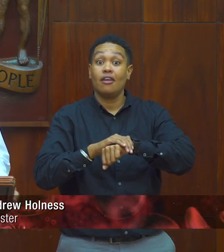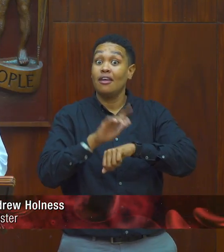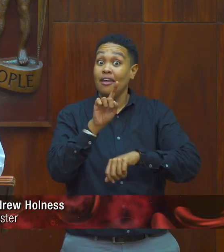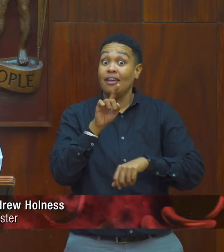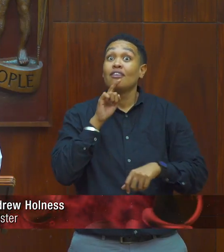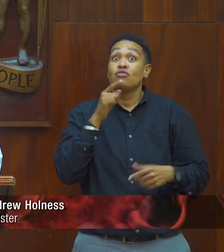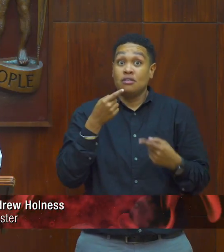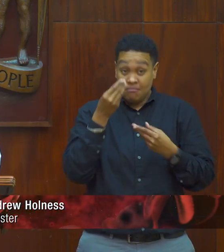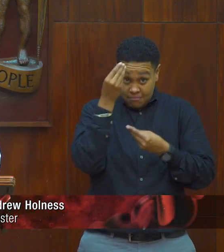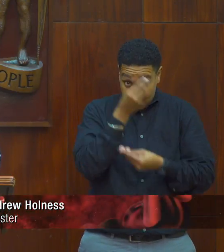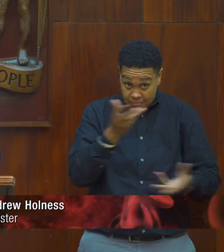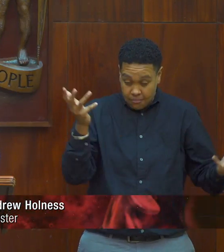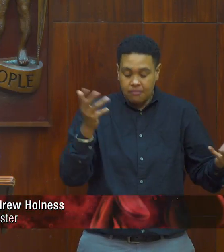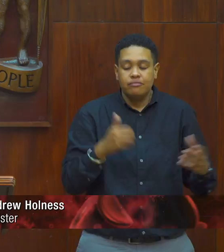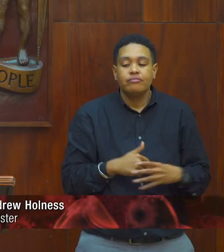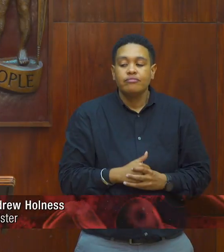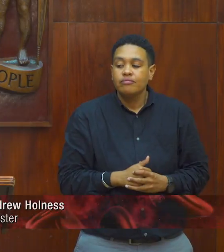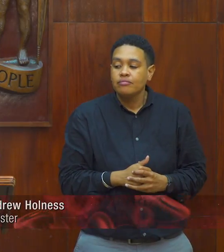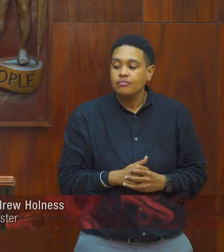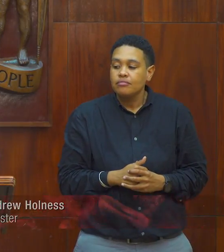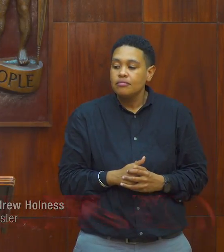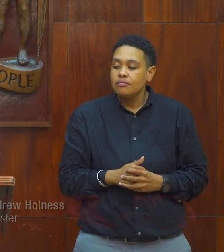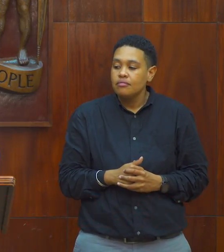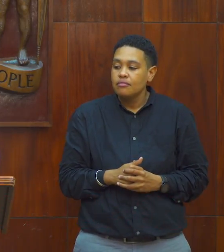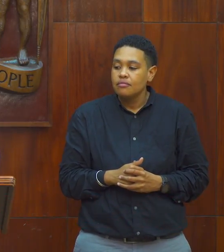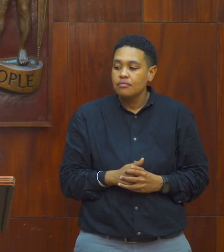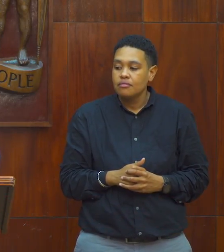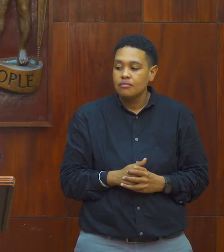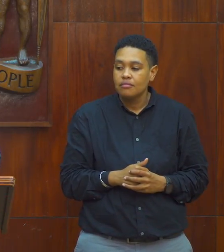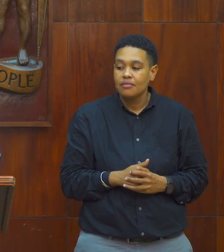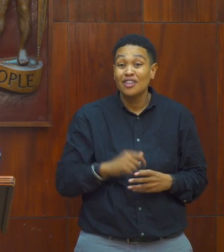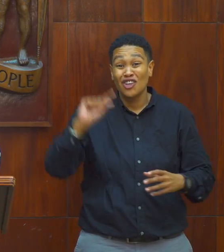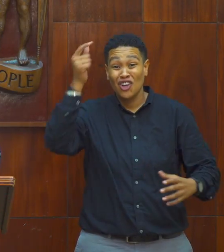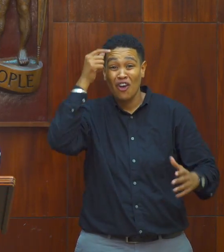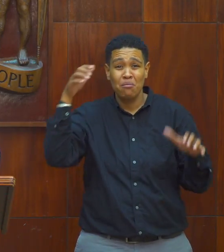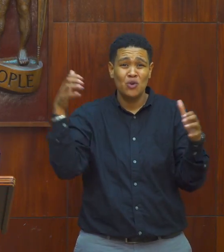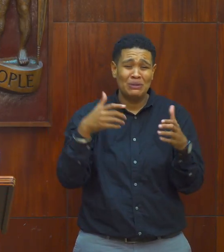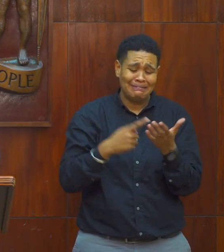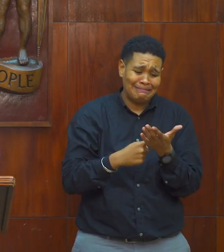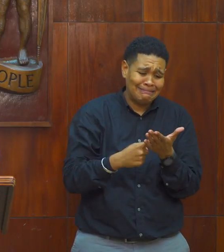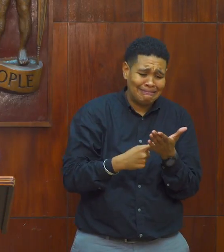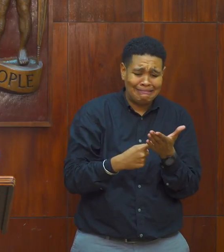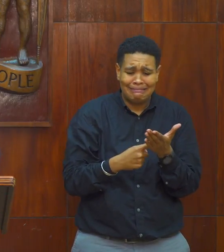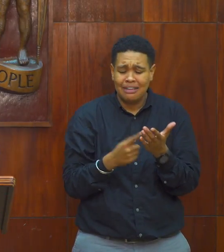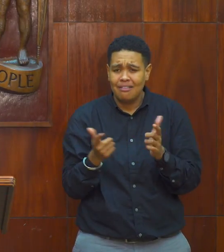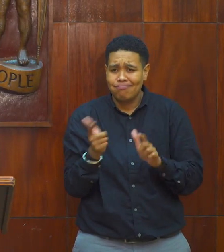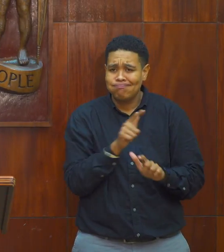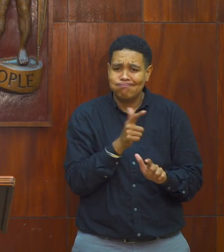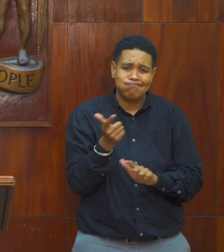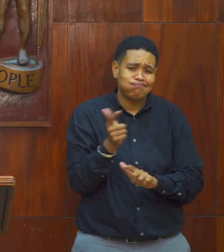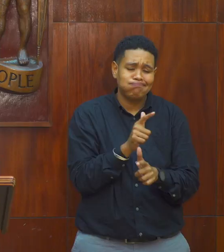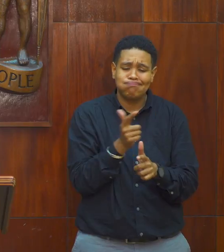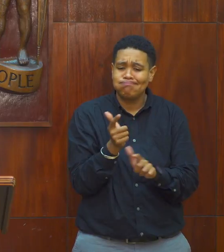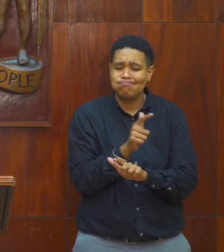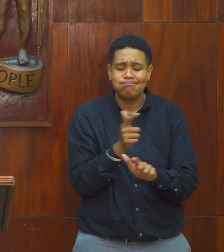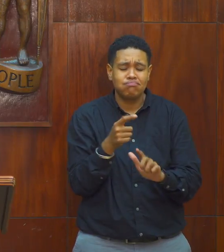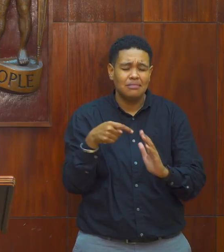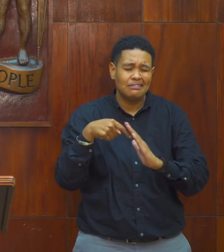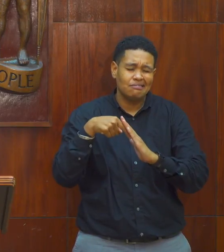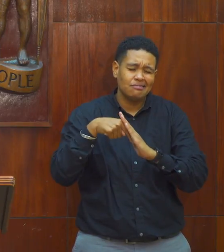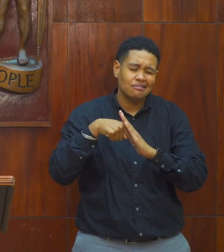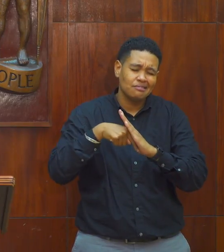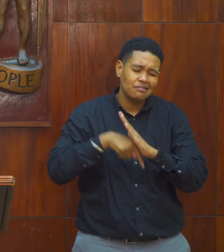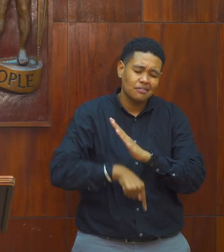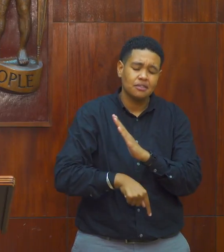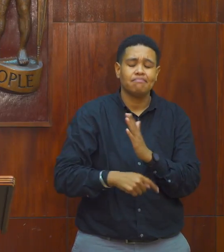Having said that, the cabinet spent an extensive